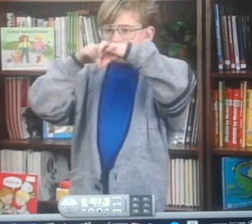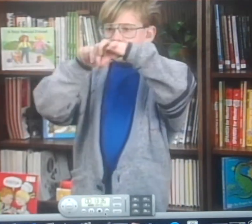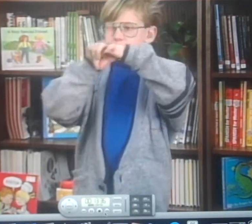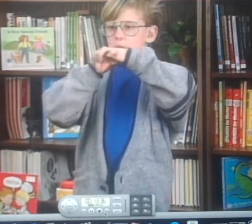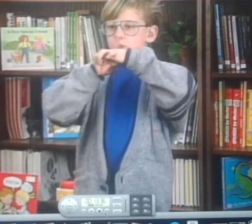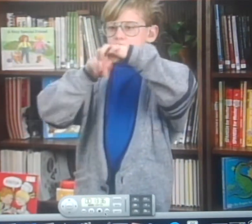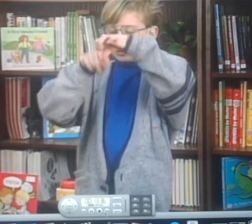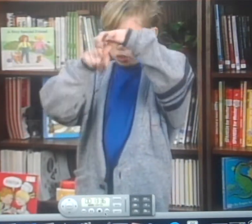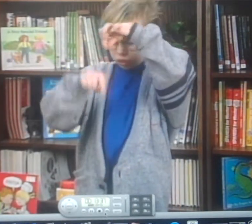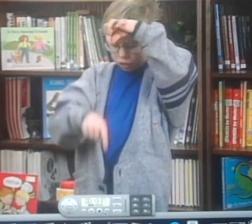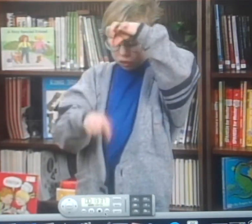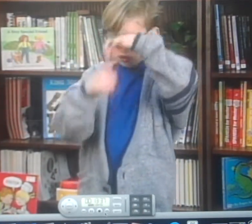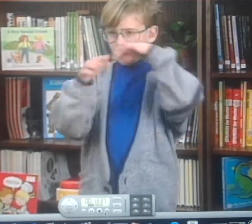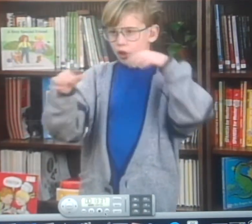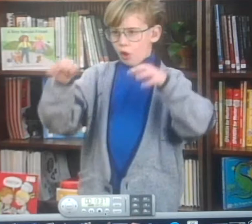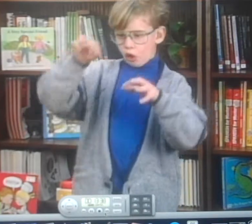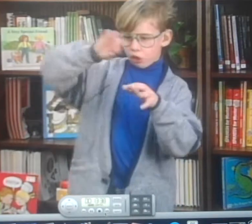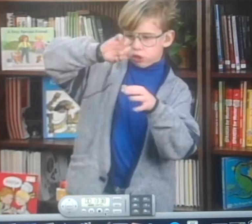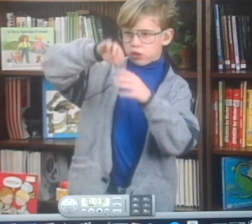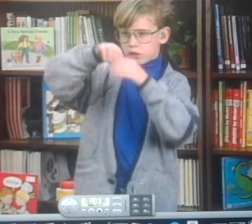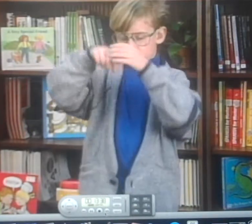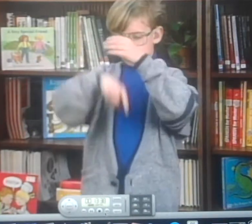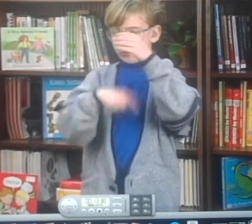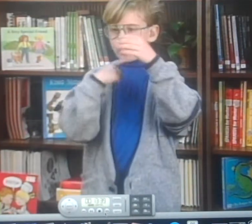So I look through my telescope to look in the spider.